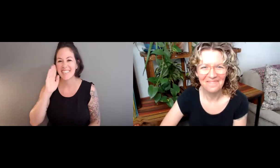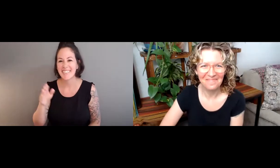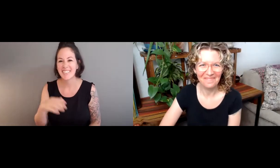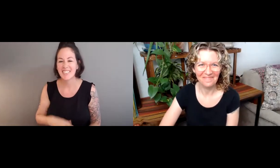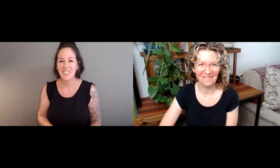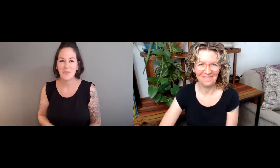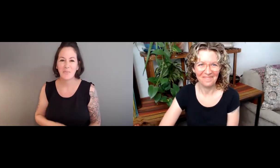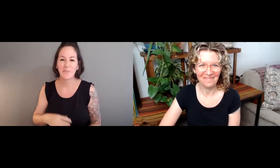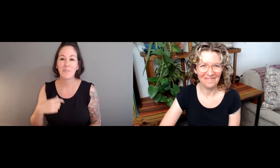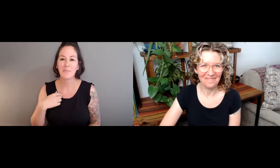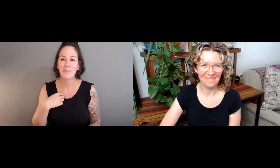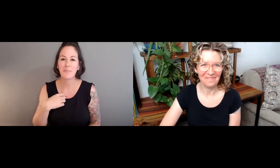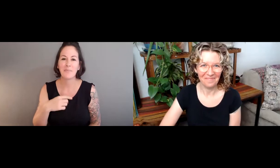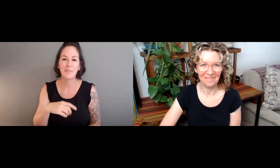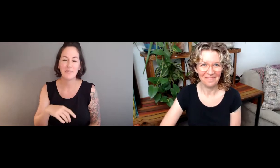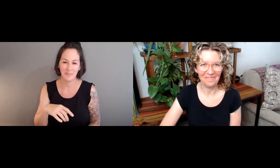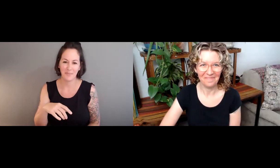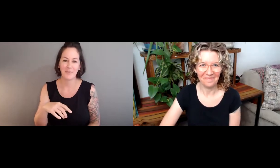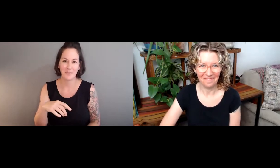Hi. Hello everyone.